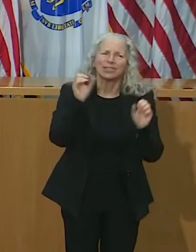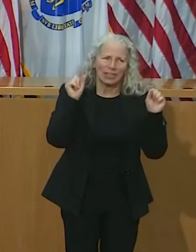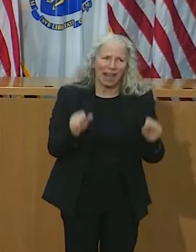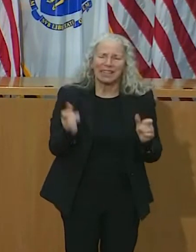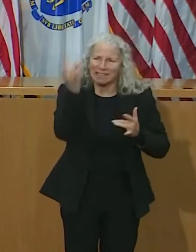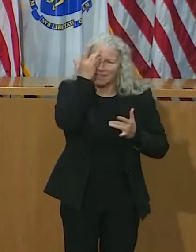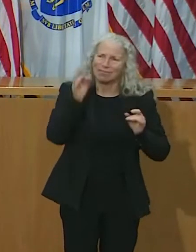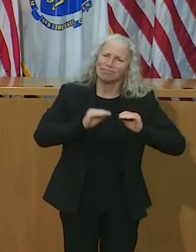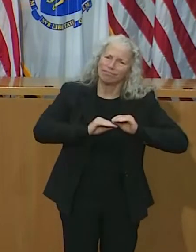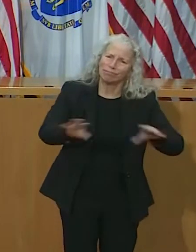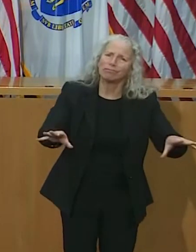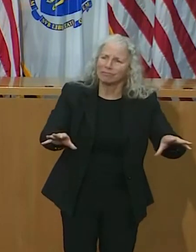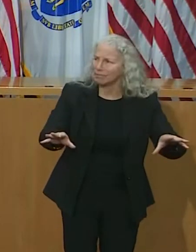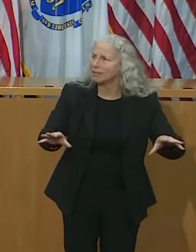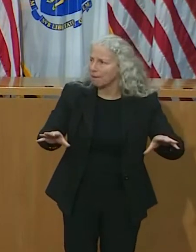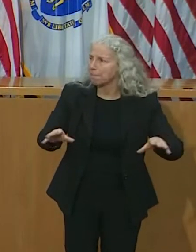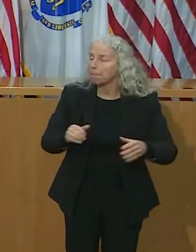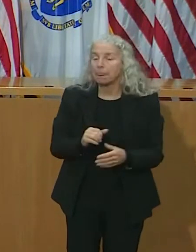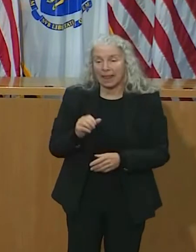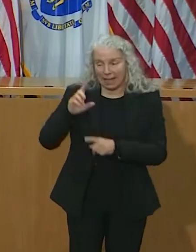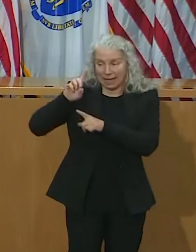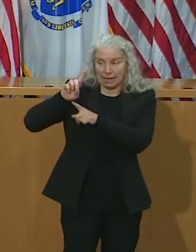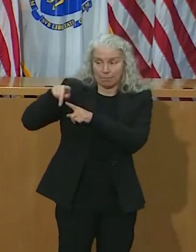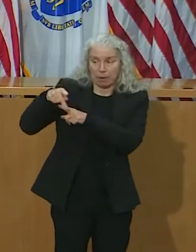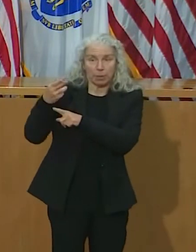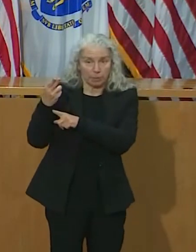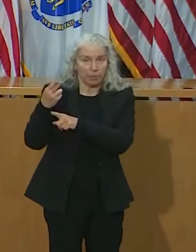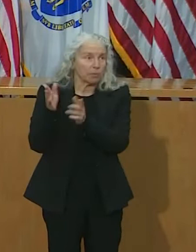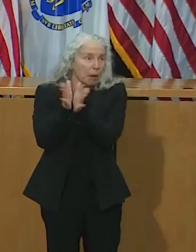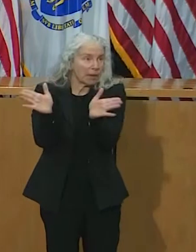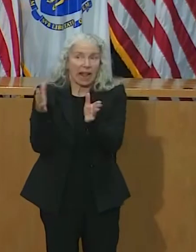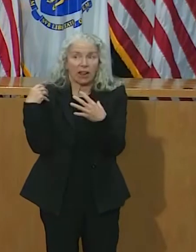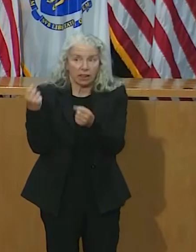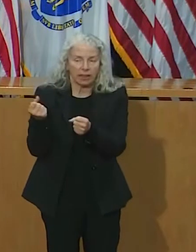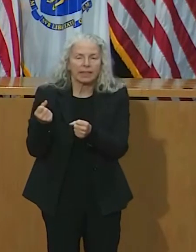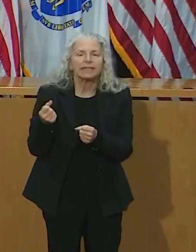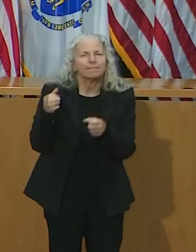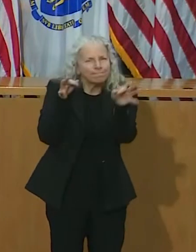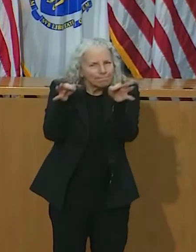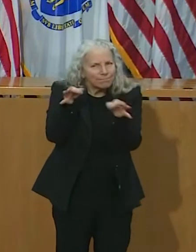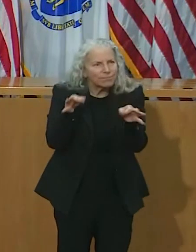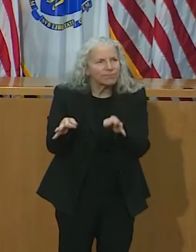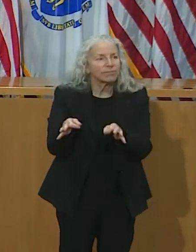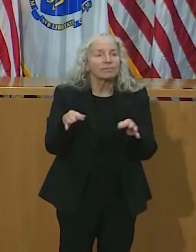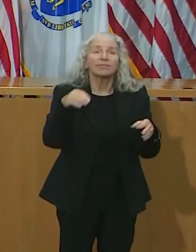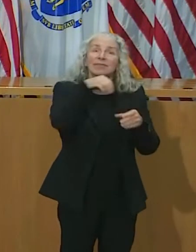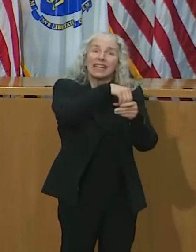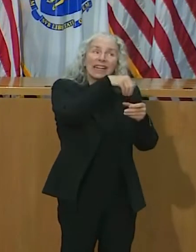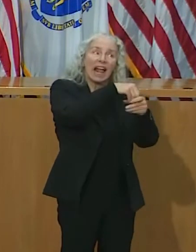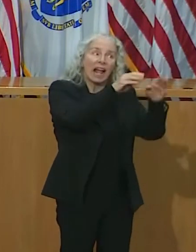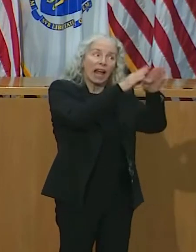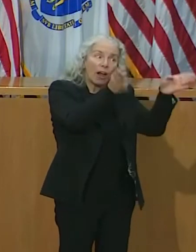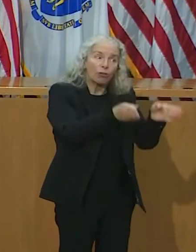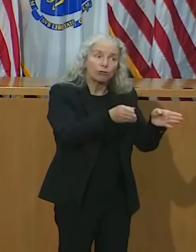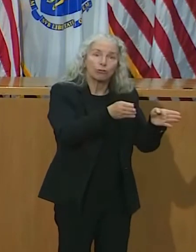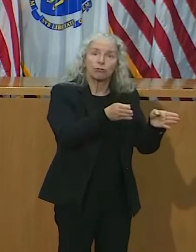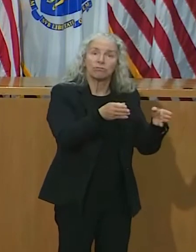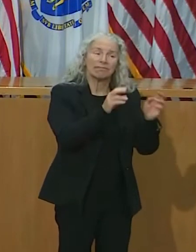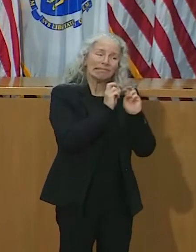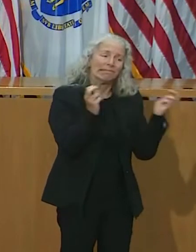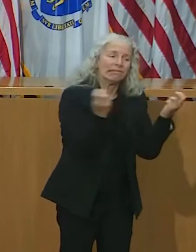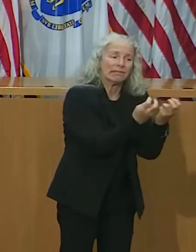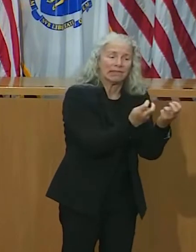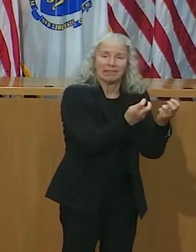virus. DPH's guidance outlines the risks associated with gathering and has some tips about how